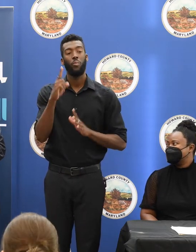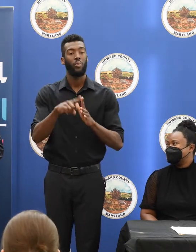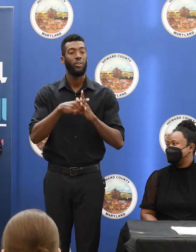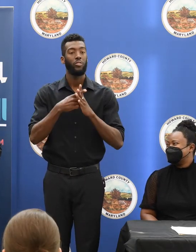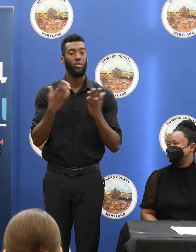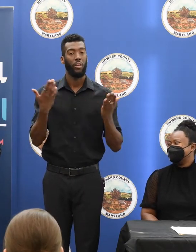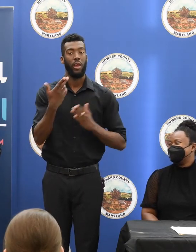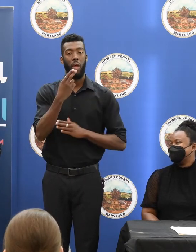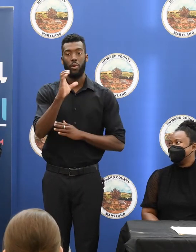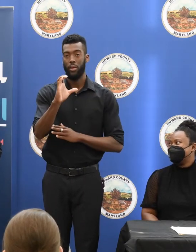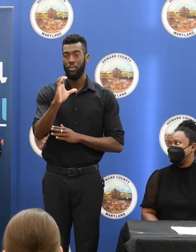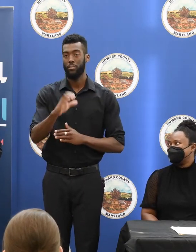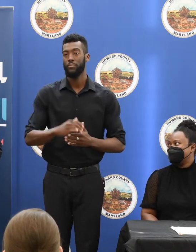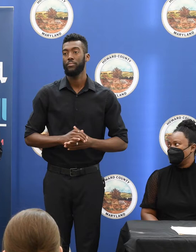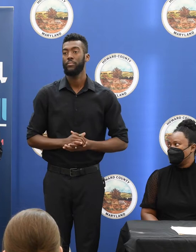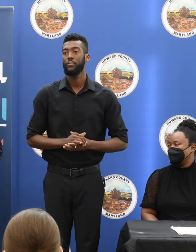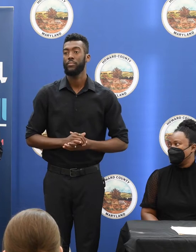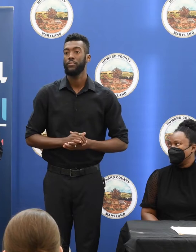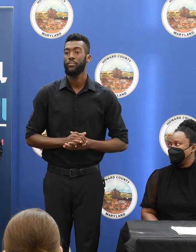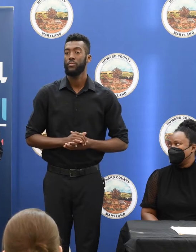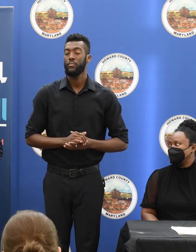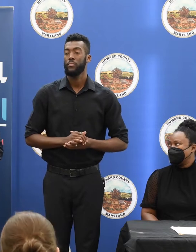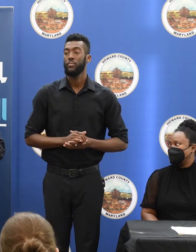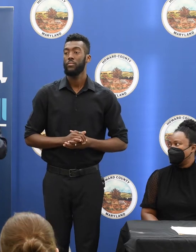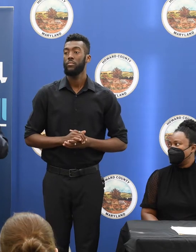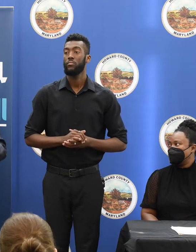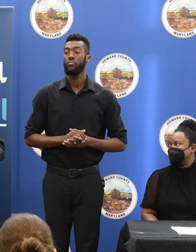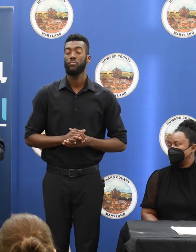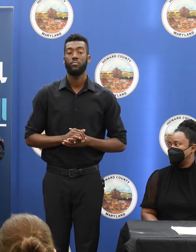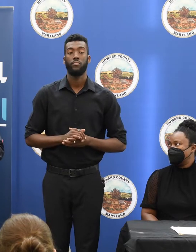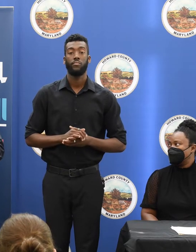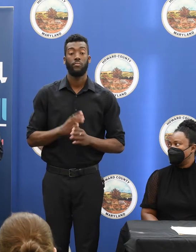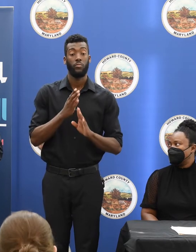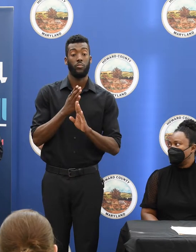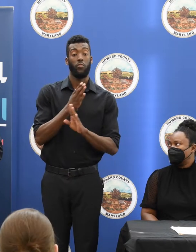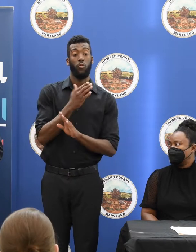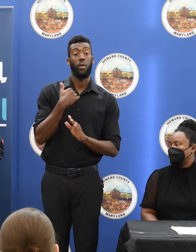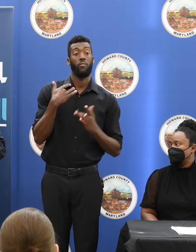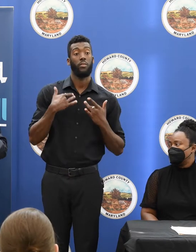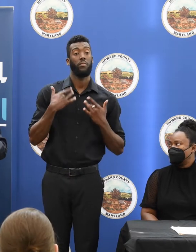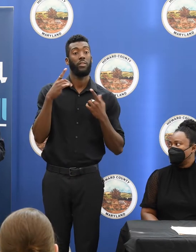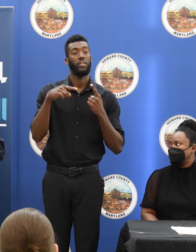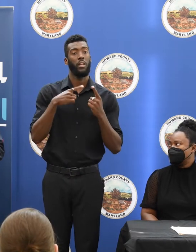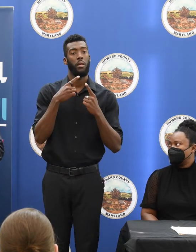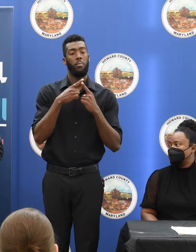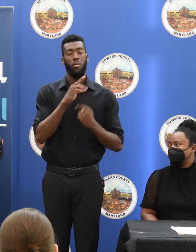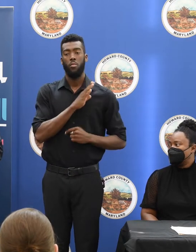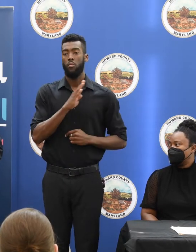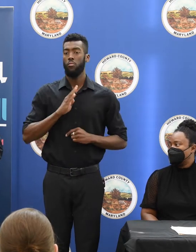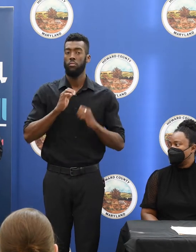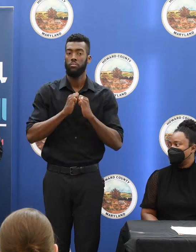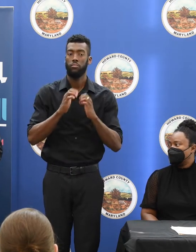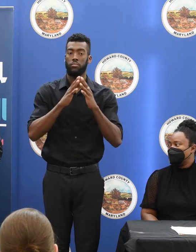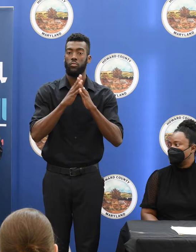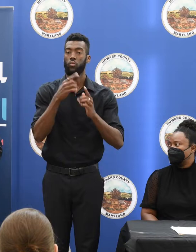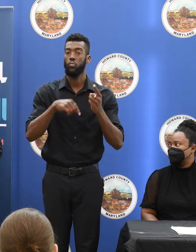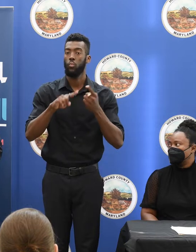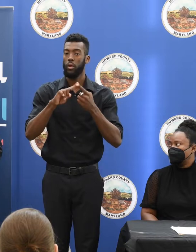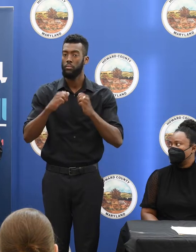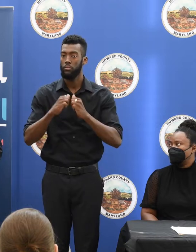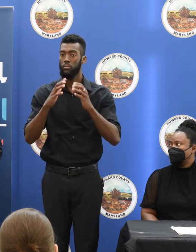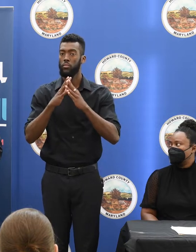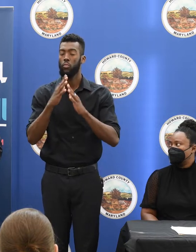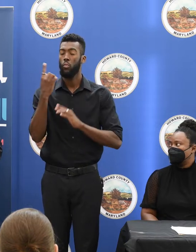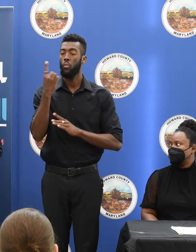and when we had events about the board being created, when it was just created, we always start